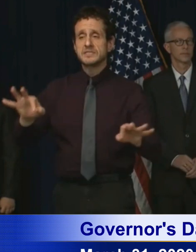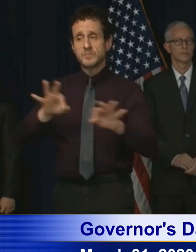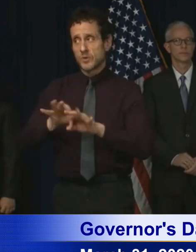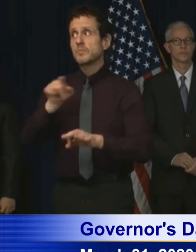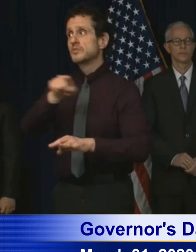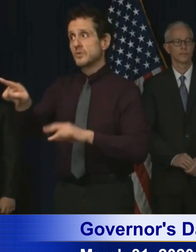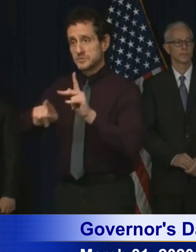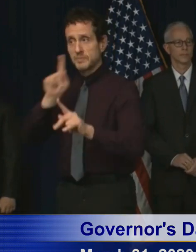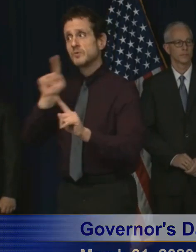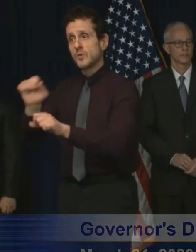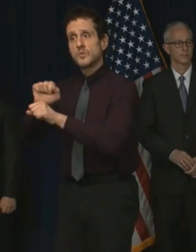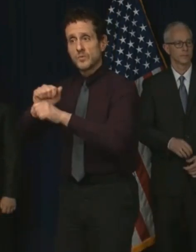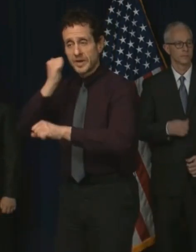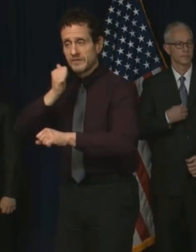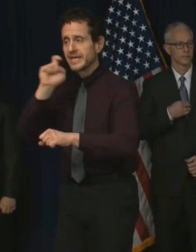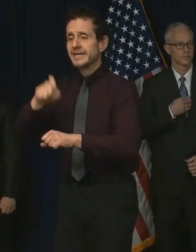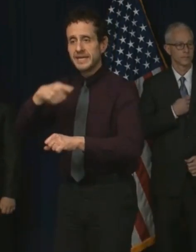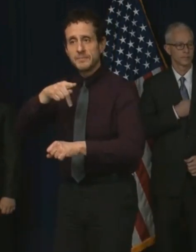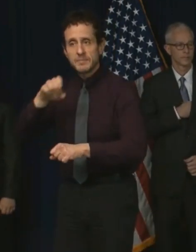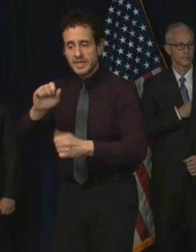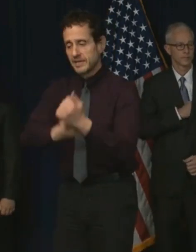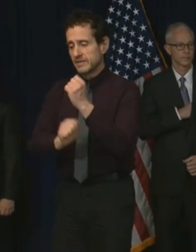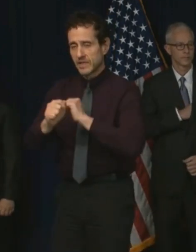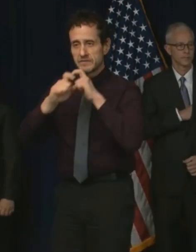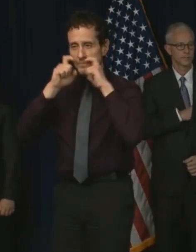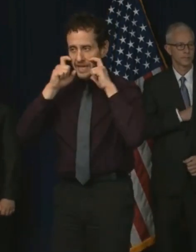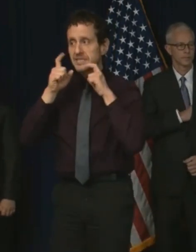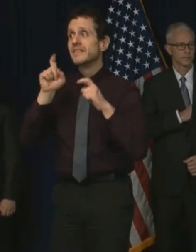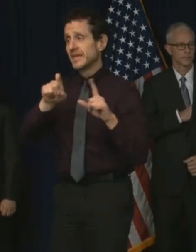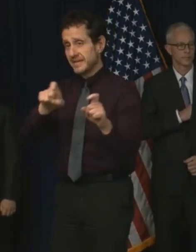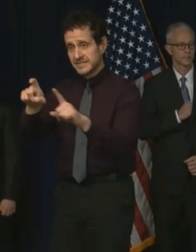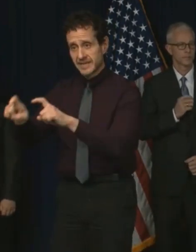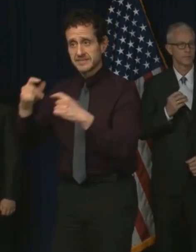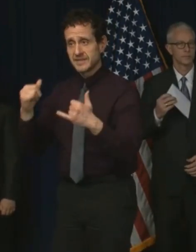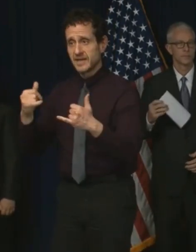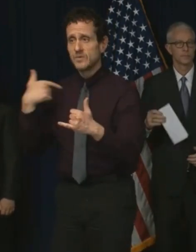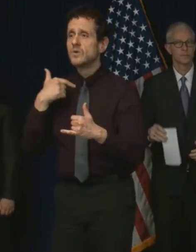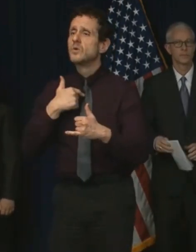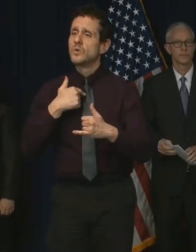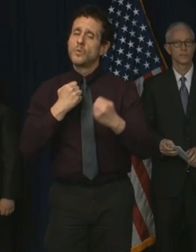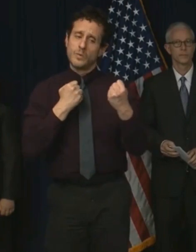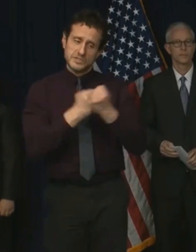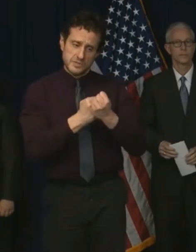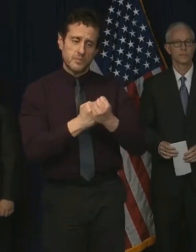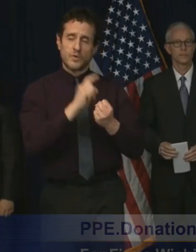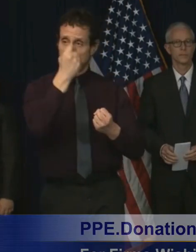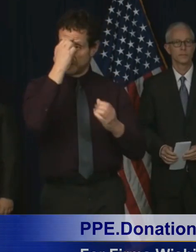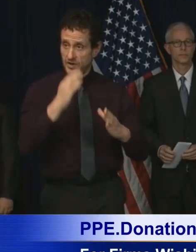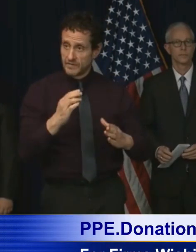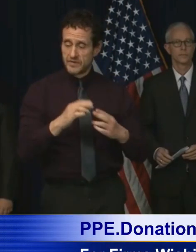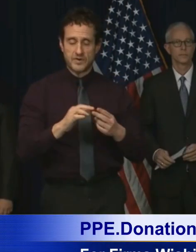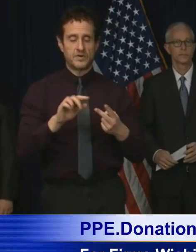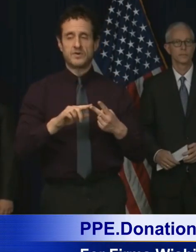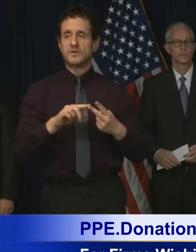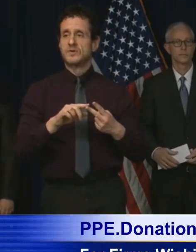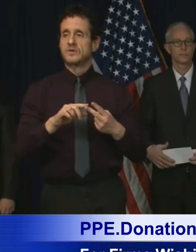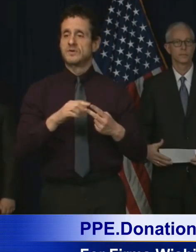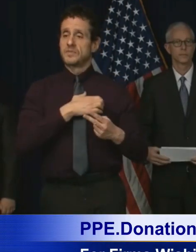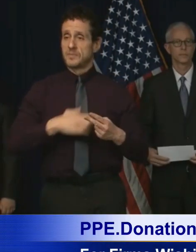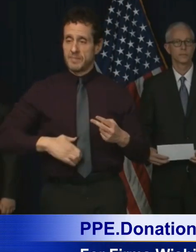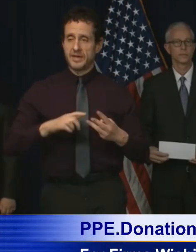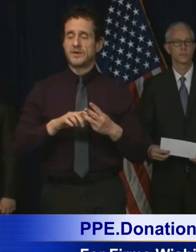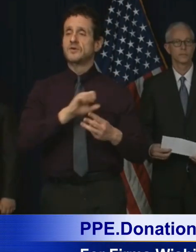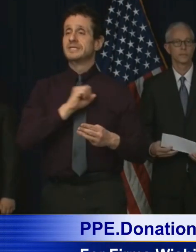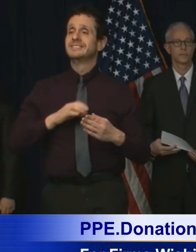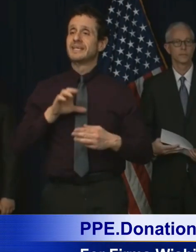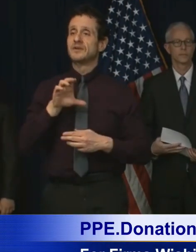PPE and access to testing immediately. We join with Governor Pritzker, Senator Durbin, Senator Duckworth, and the Illinois